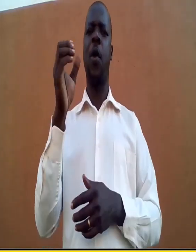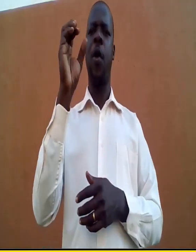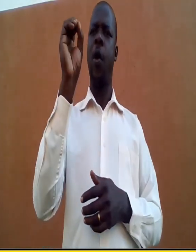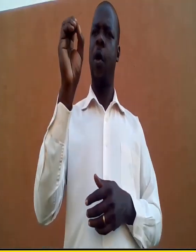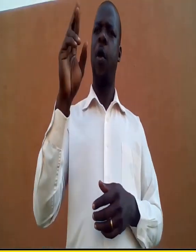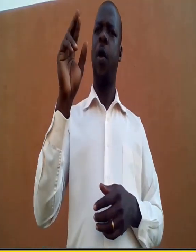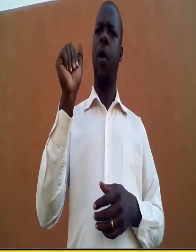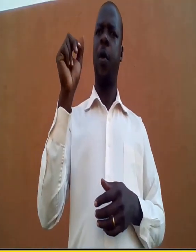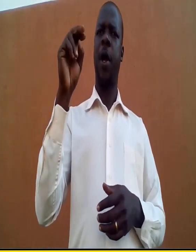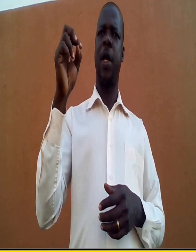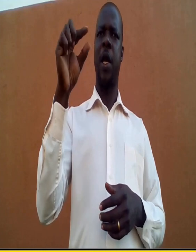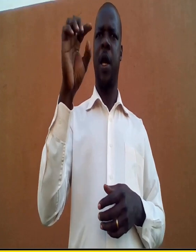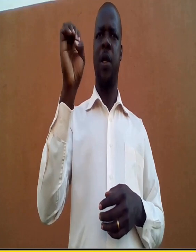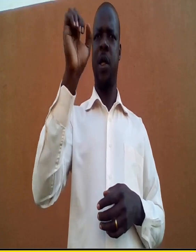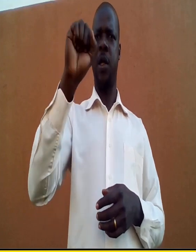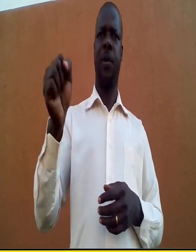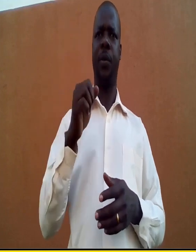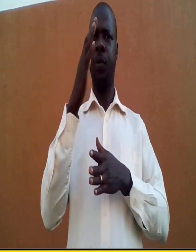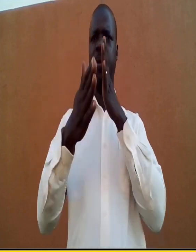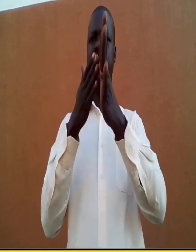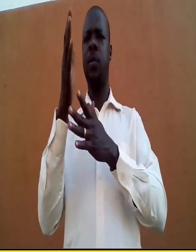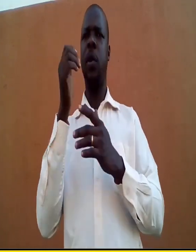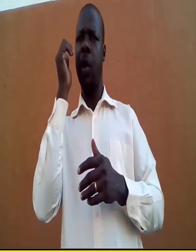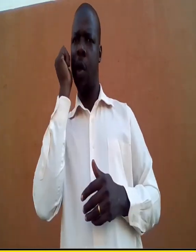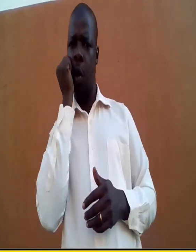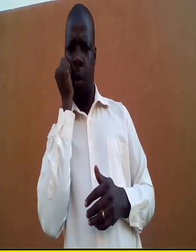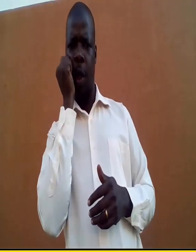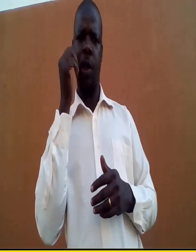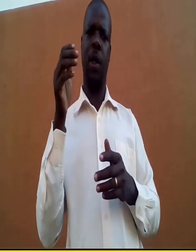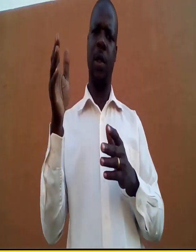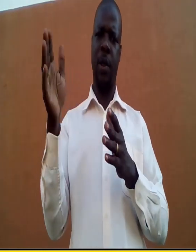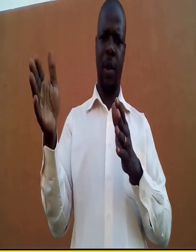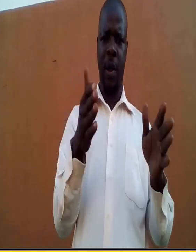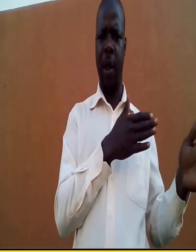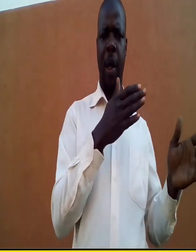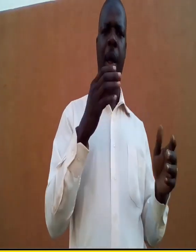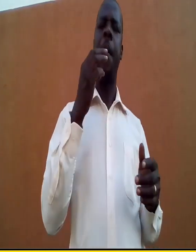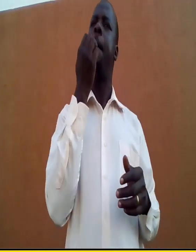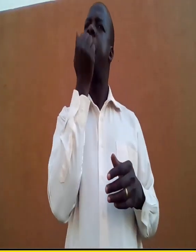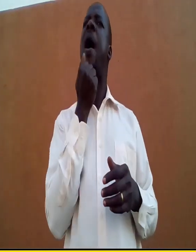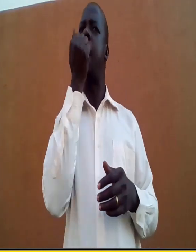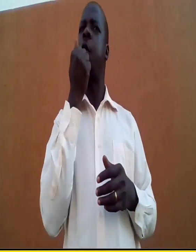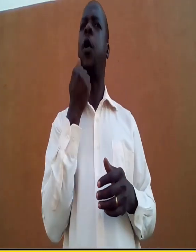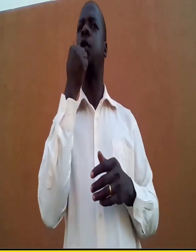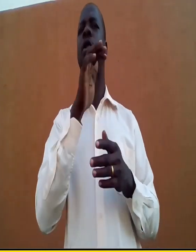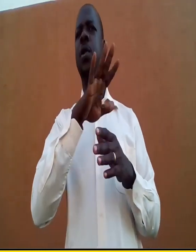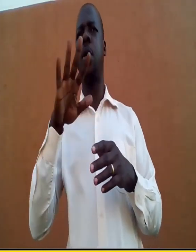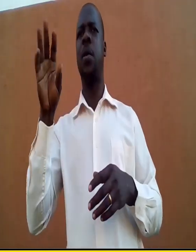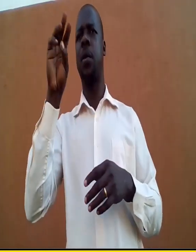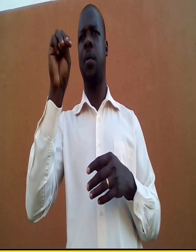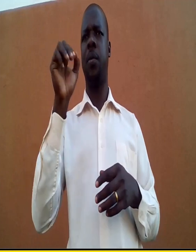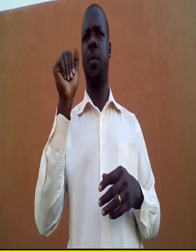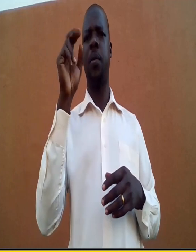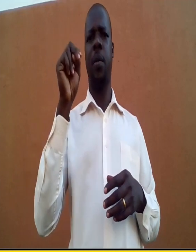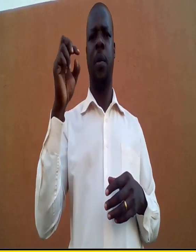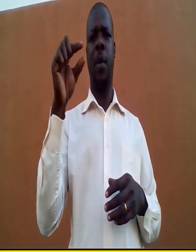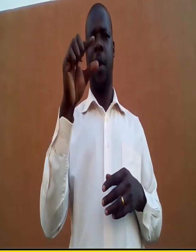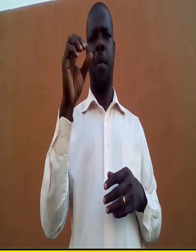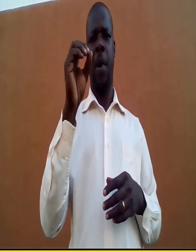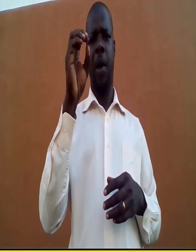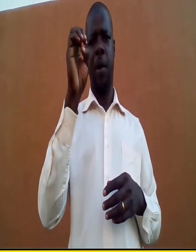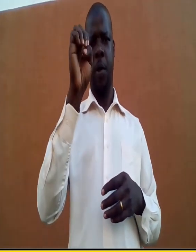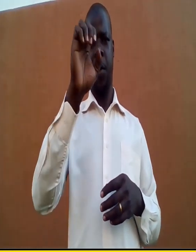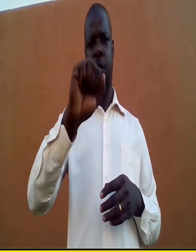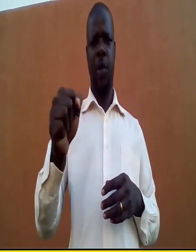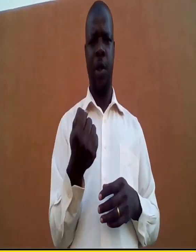from different trees. For example, oranges. Signed like that. Mangoes. That